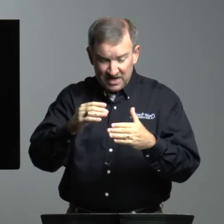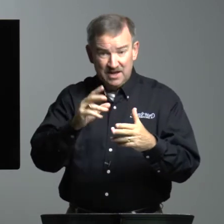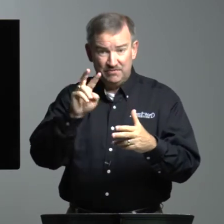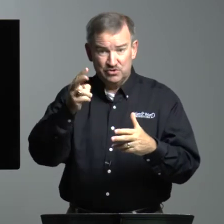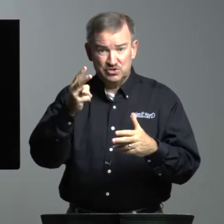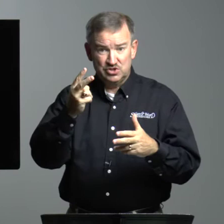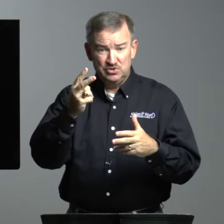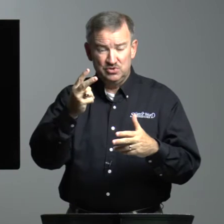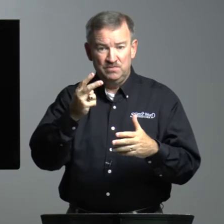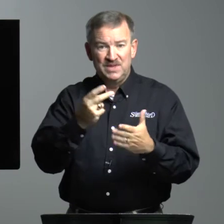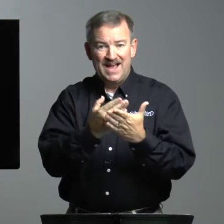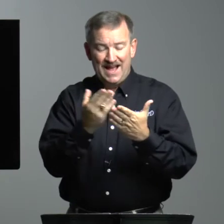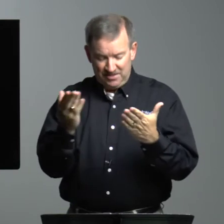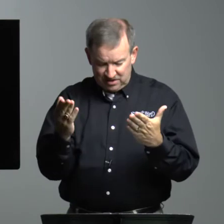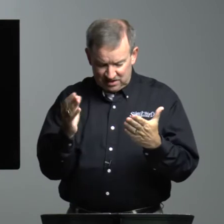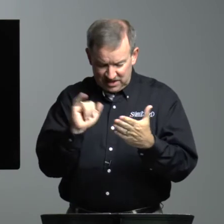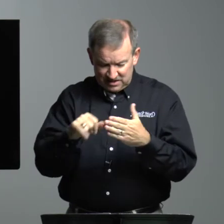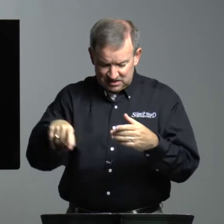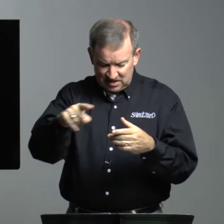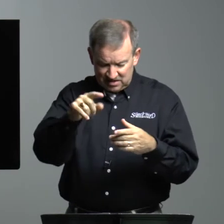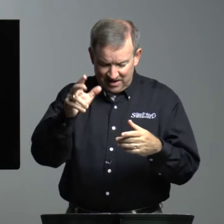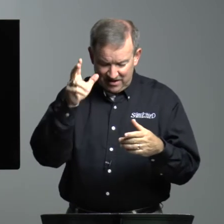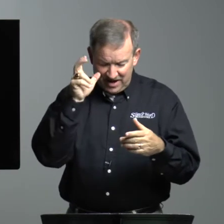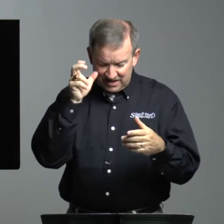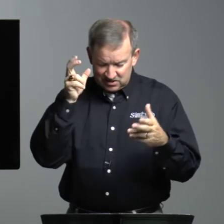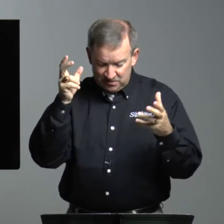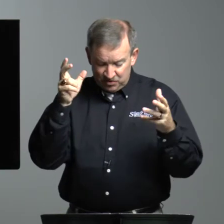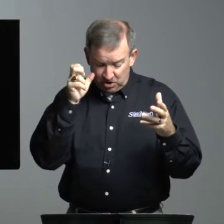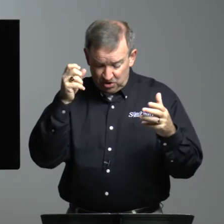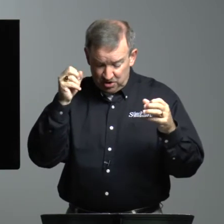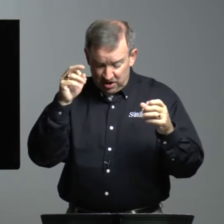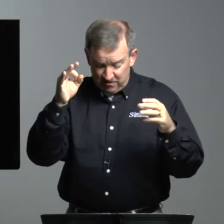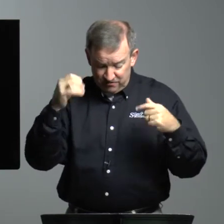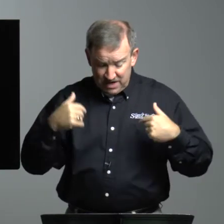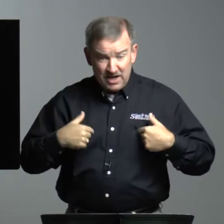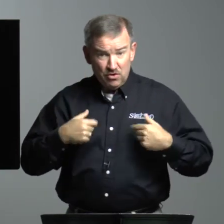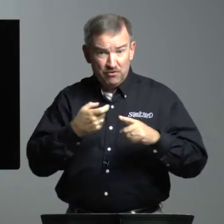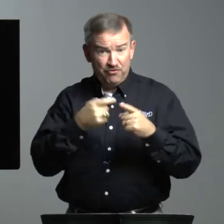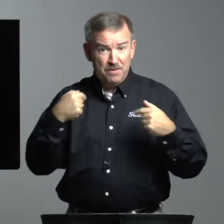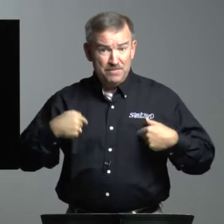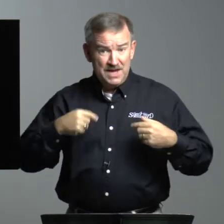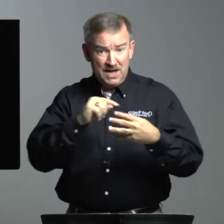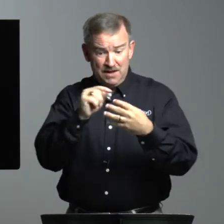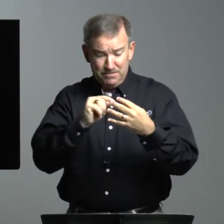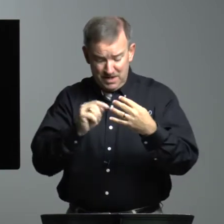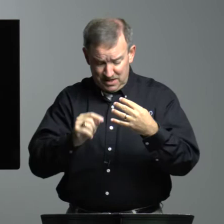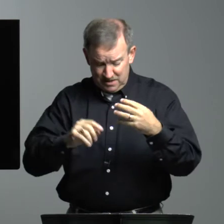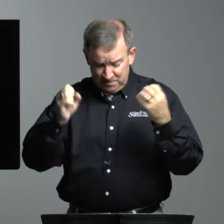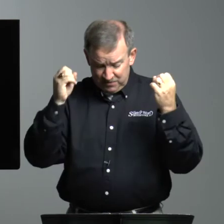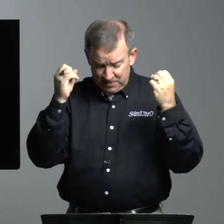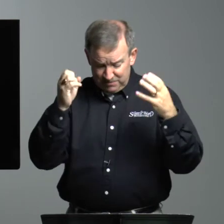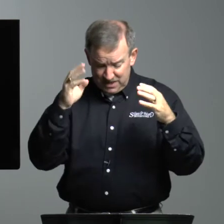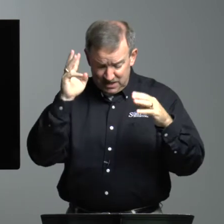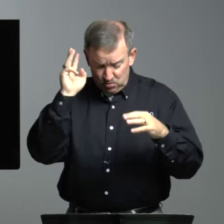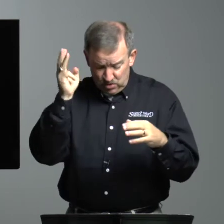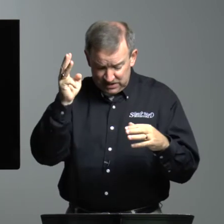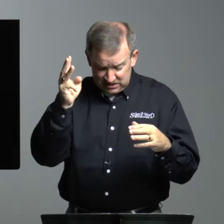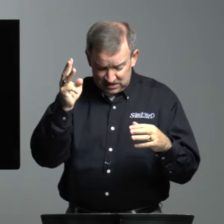verse 2. And the things that thou hast heard of me or from me among many witnesses,